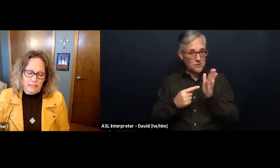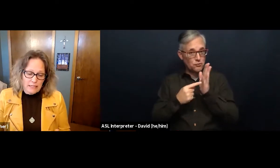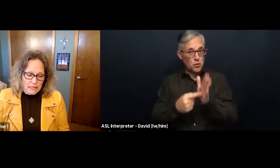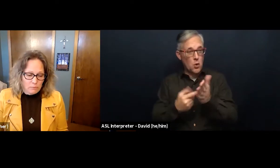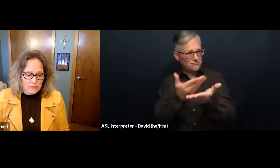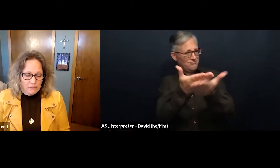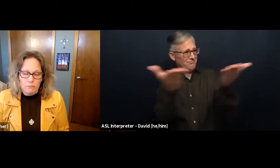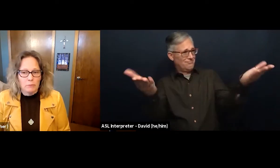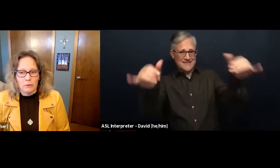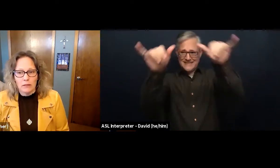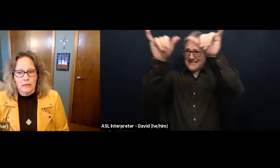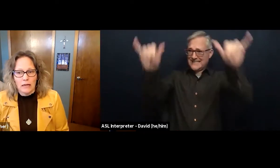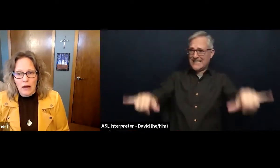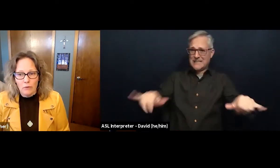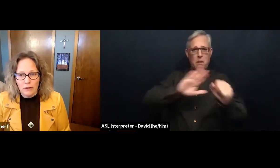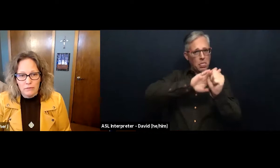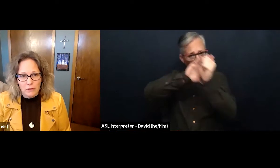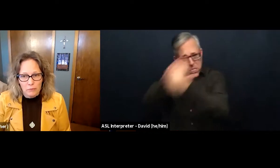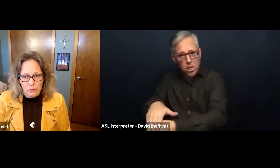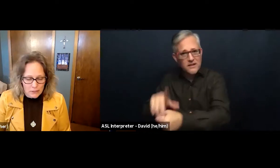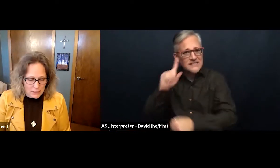keep deaf people out of the community.